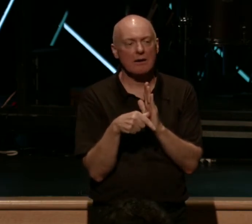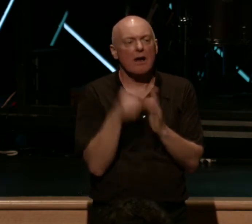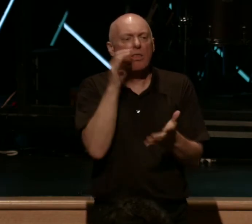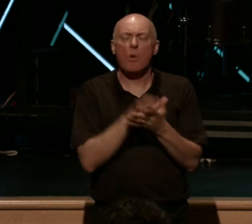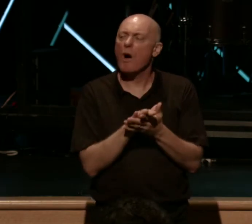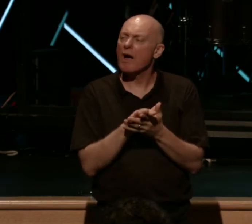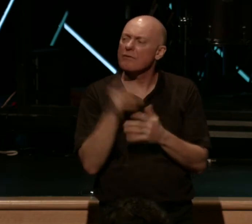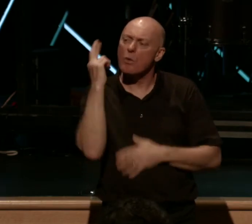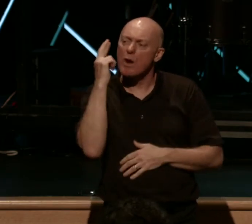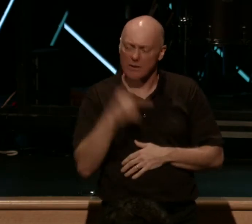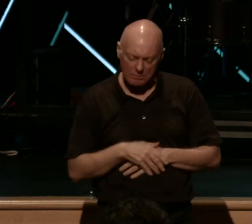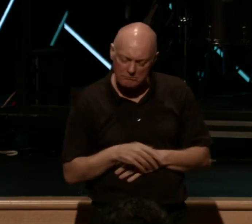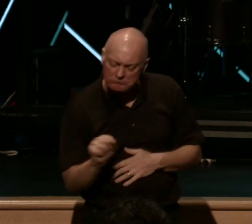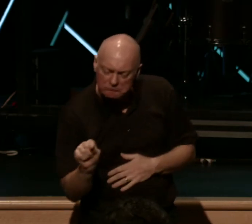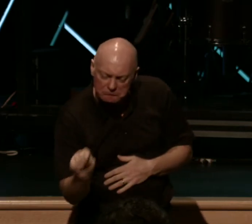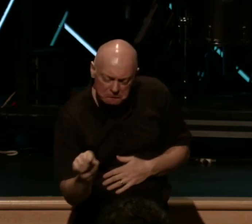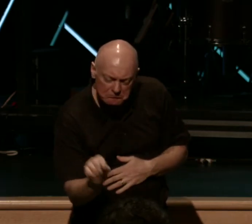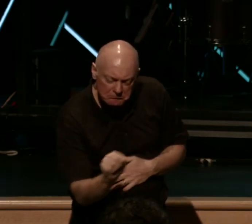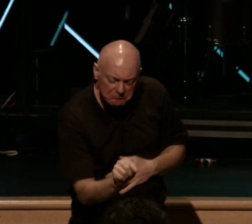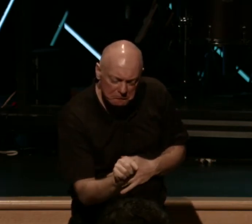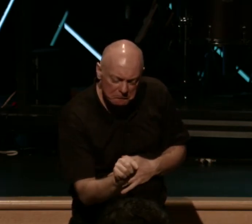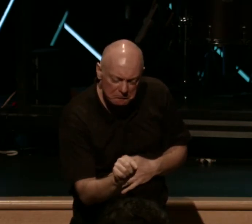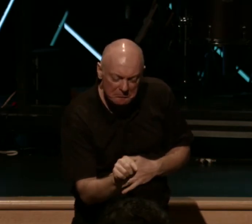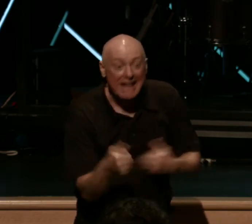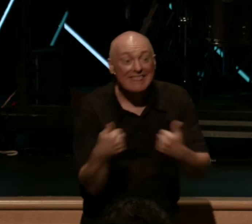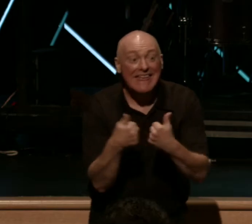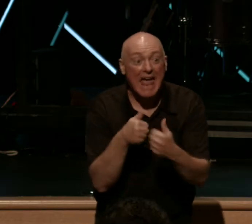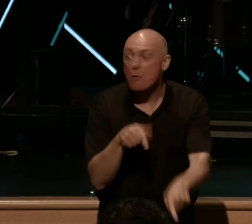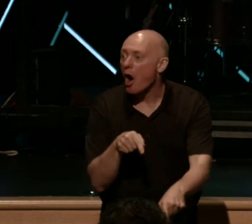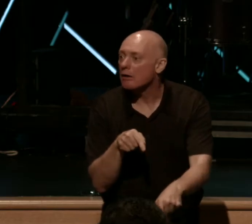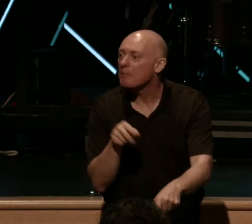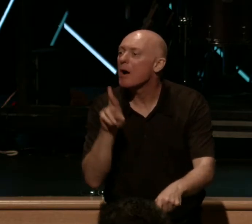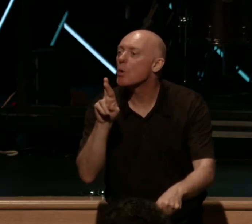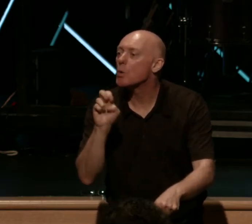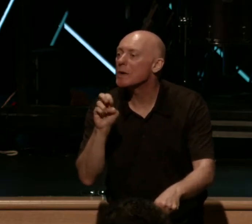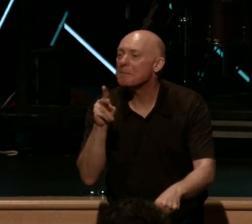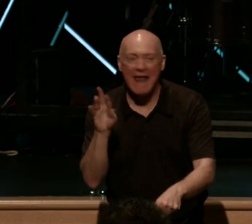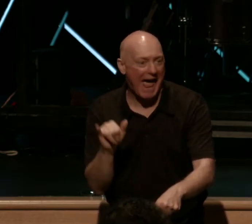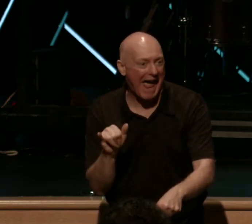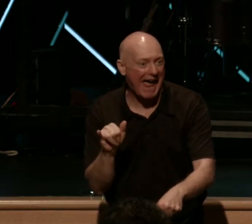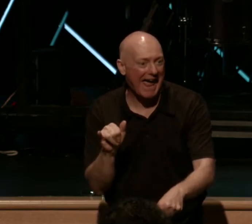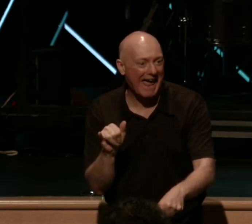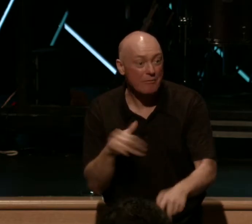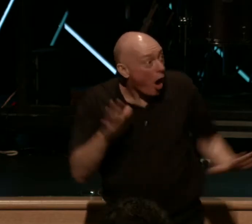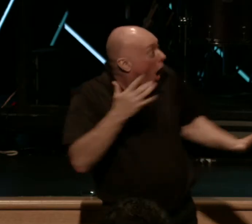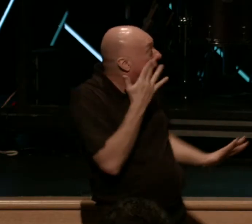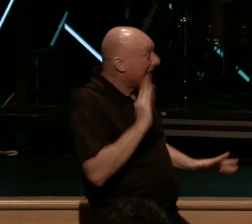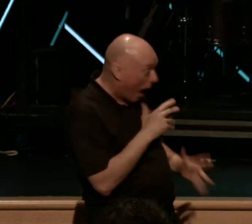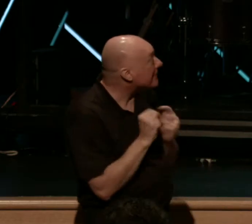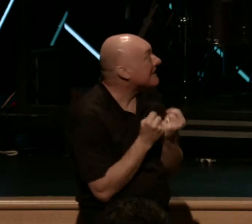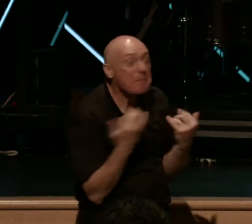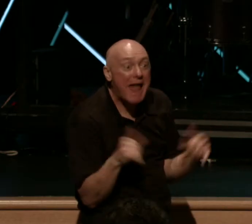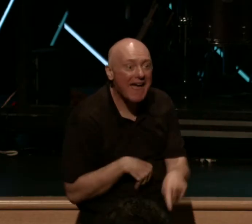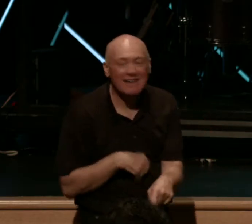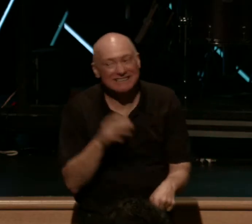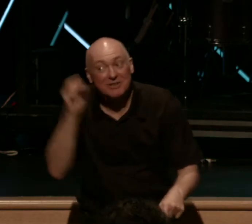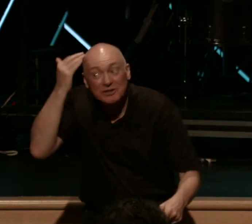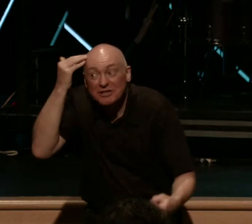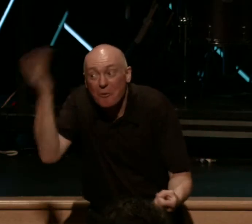channels and the replay of the game is on. To which she says, Hey, honey, our team is playing. She has no clue it's the replay. She says,